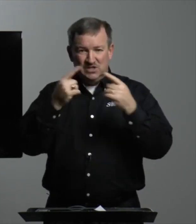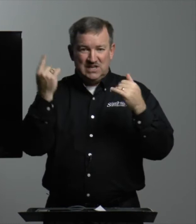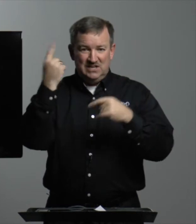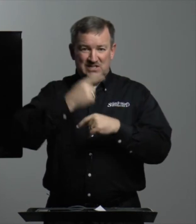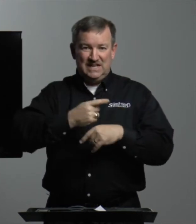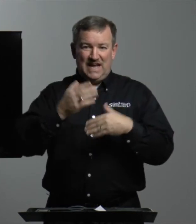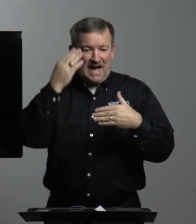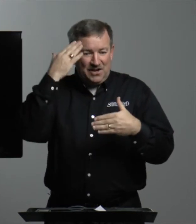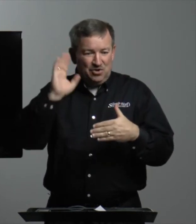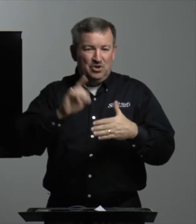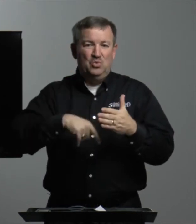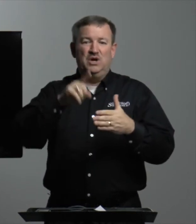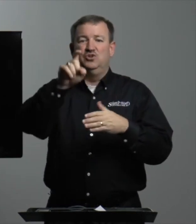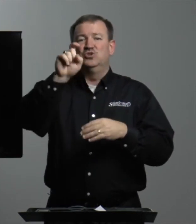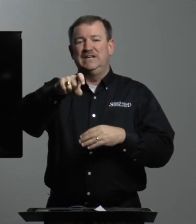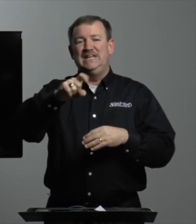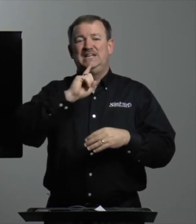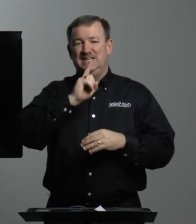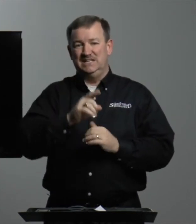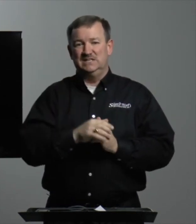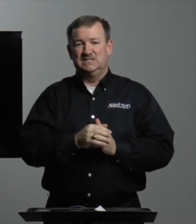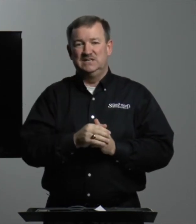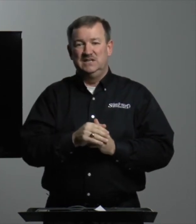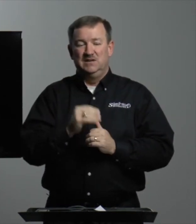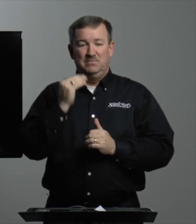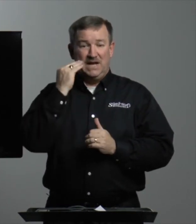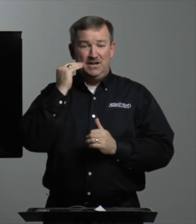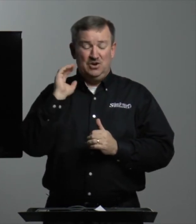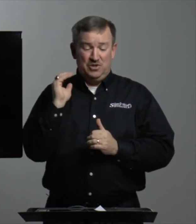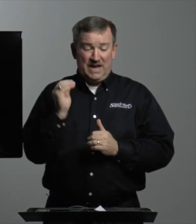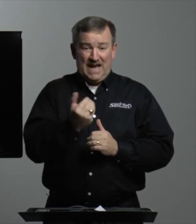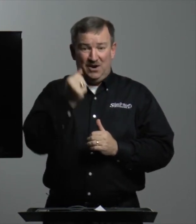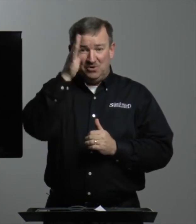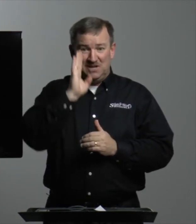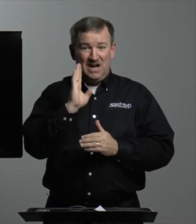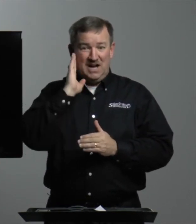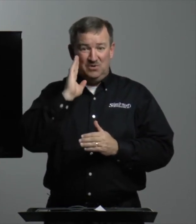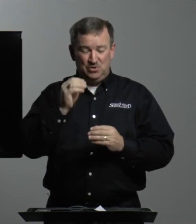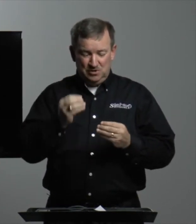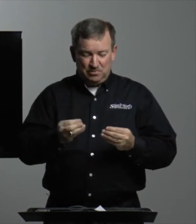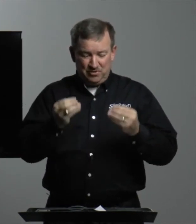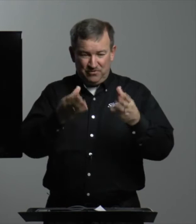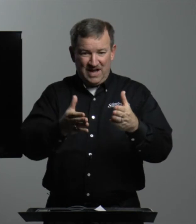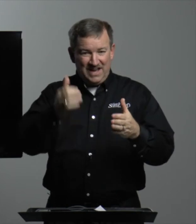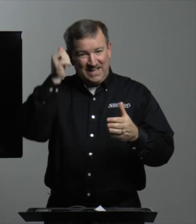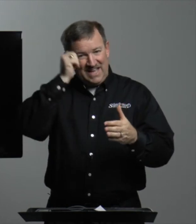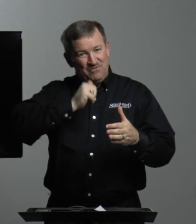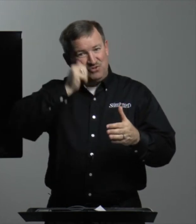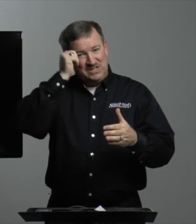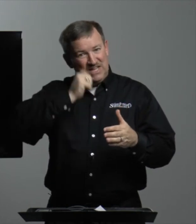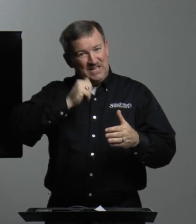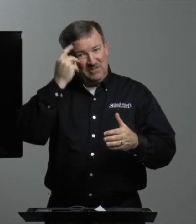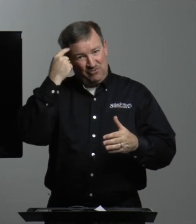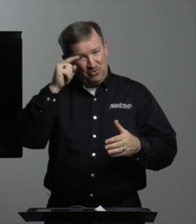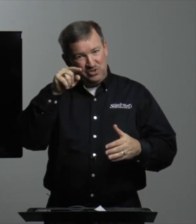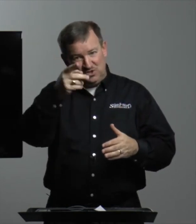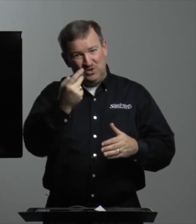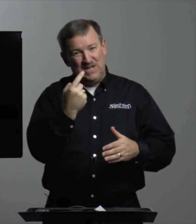want to tell you today, I don't know what your need is. But I know that our God will provide every day for you and